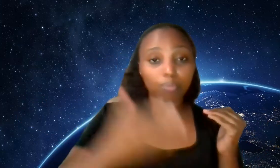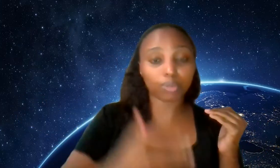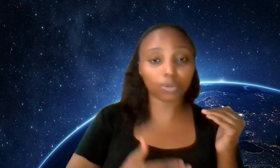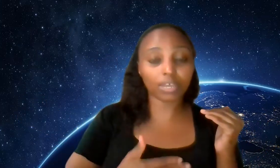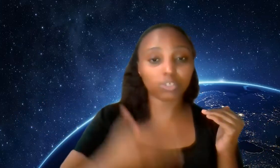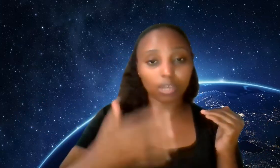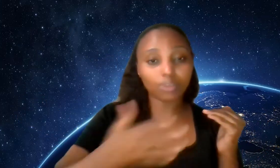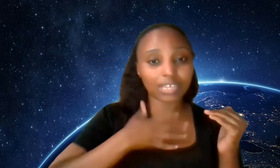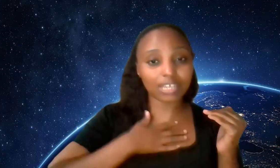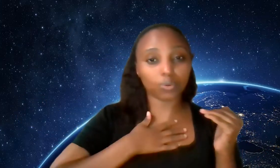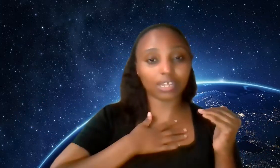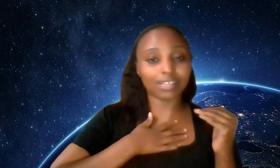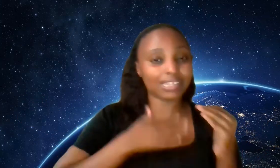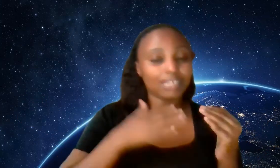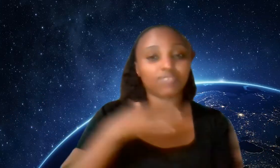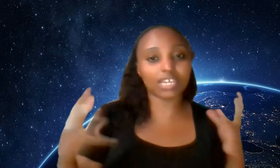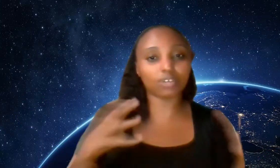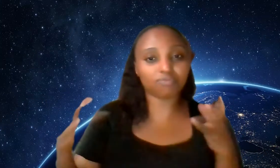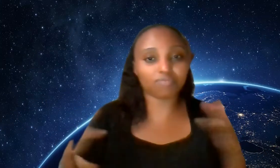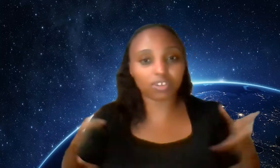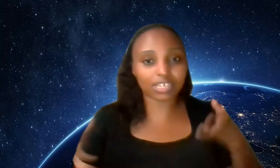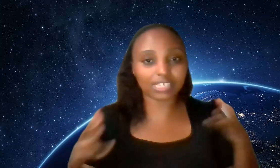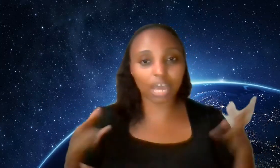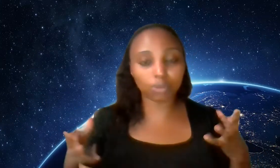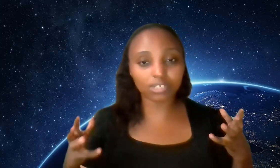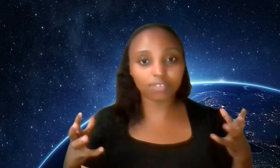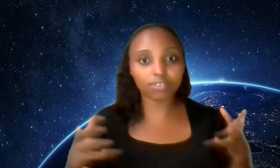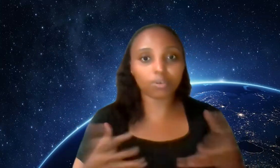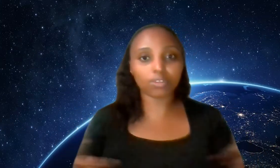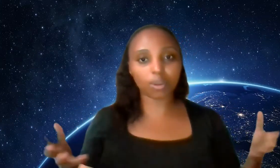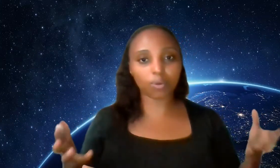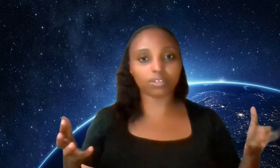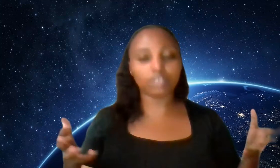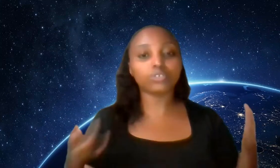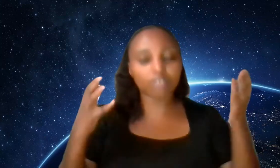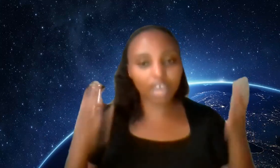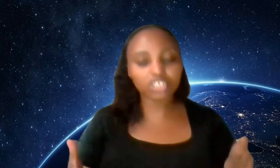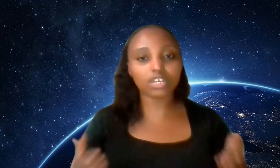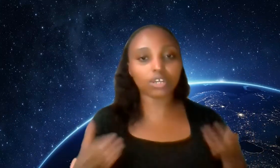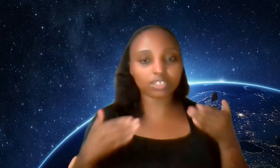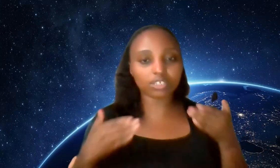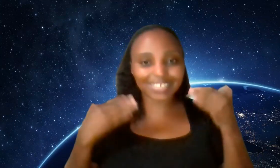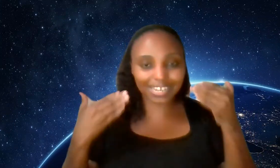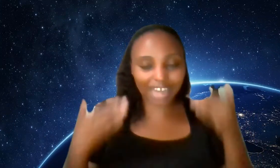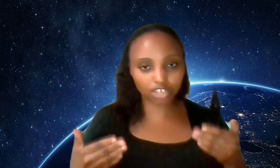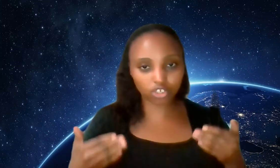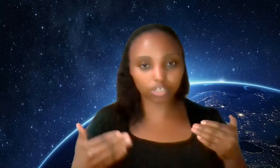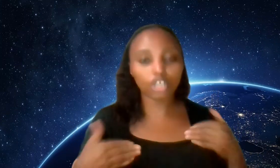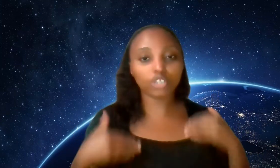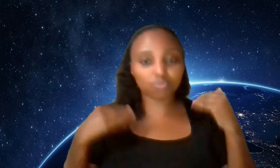shop on your end so now they know that if they don't figure things out they're on their own so they're actually going to start taking action to